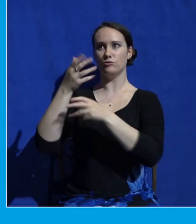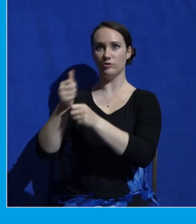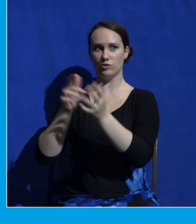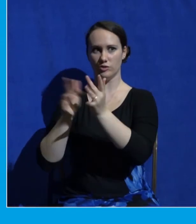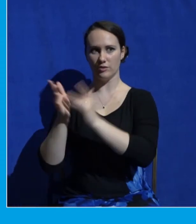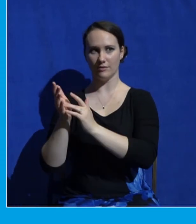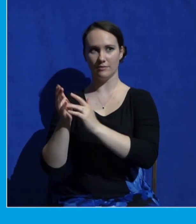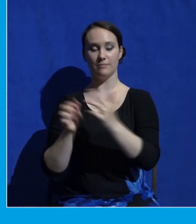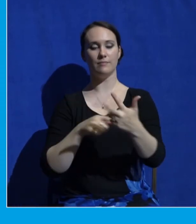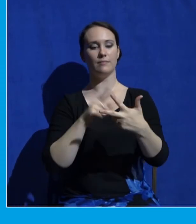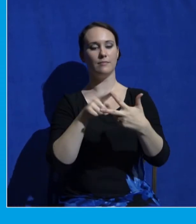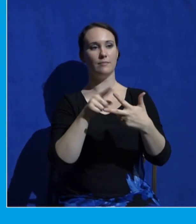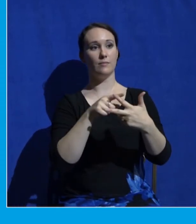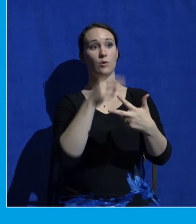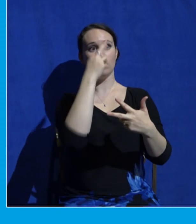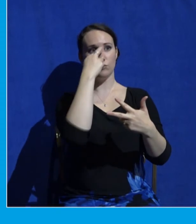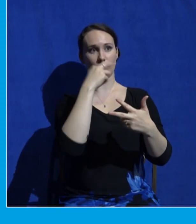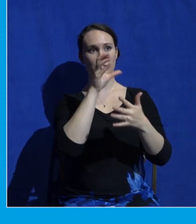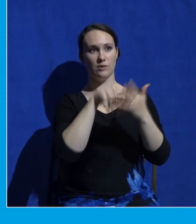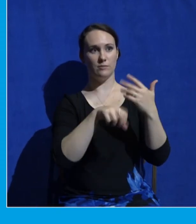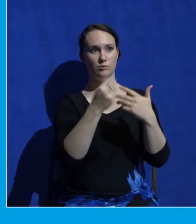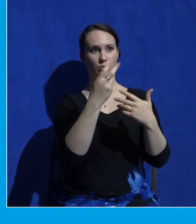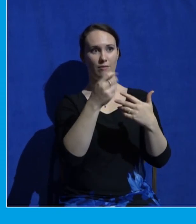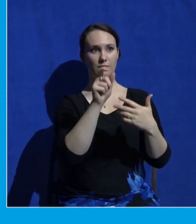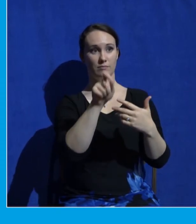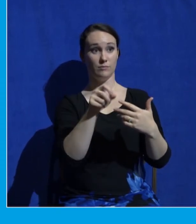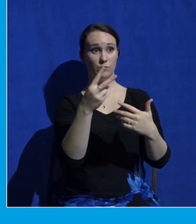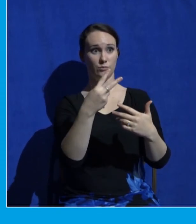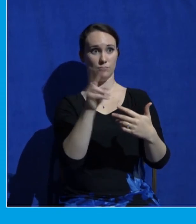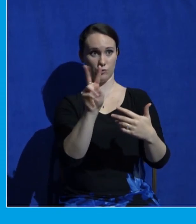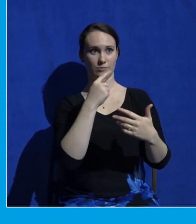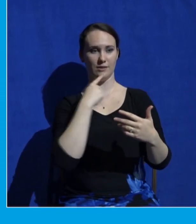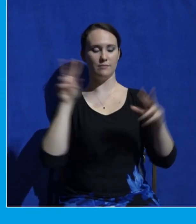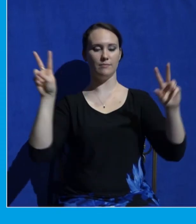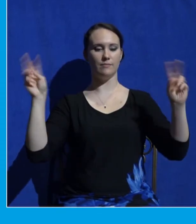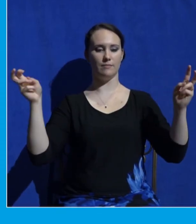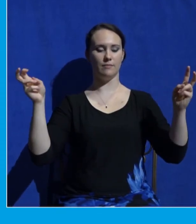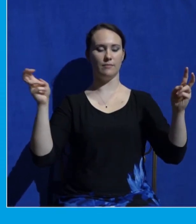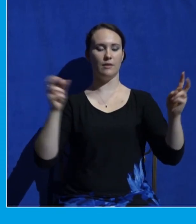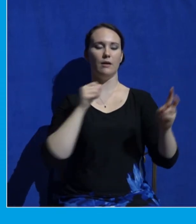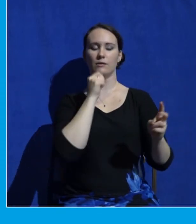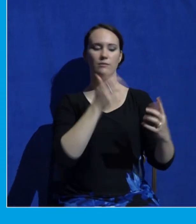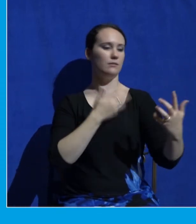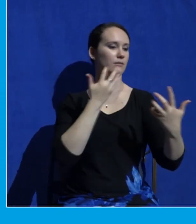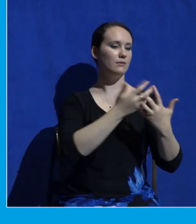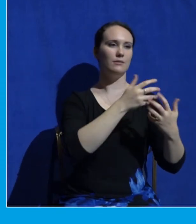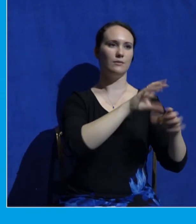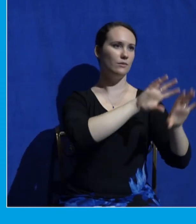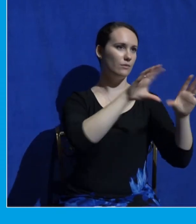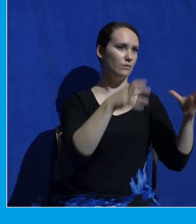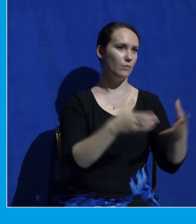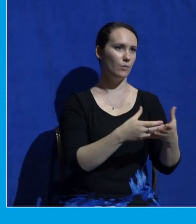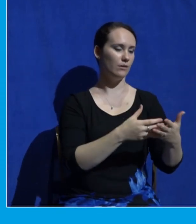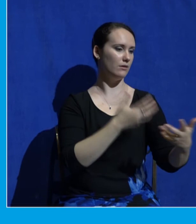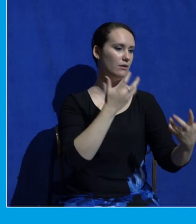Romans chapter 12 verse 2. Do not be conformed to this world but be transformed